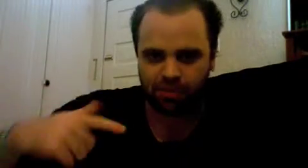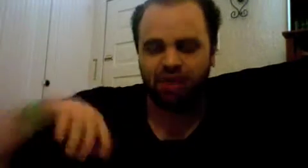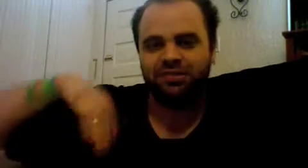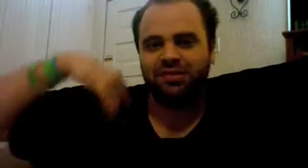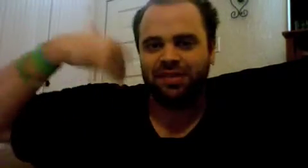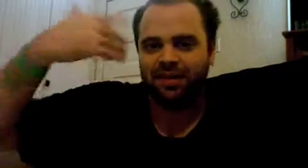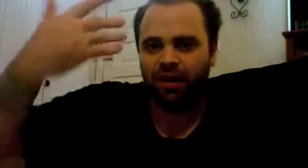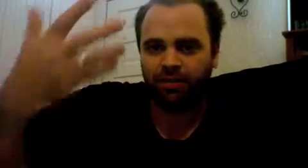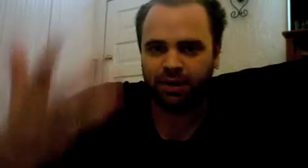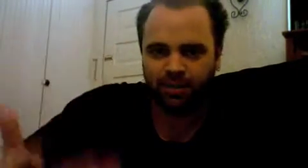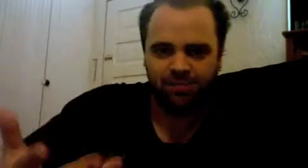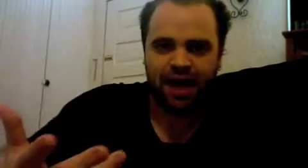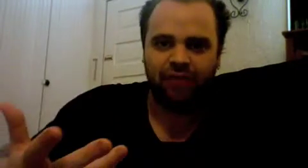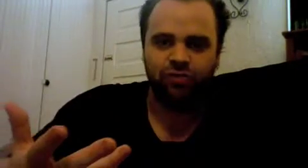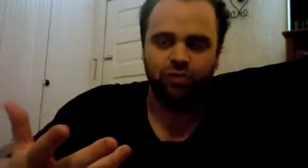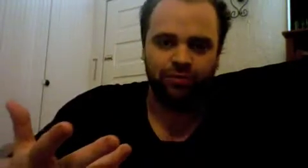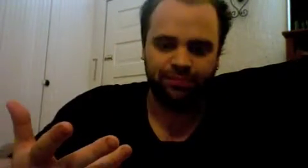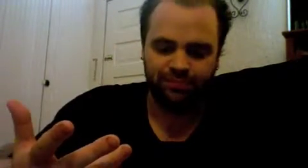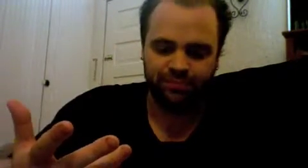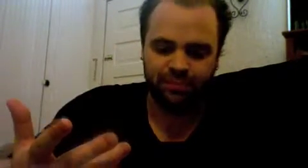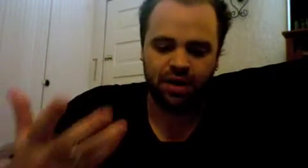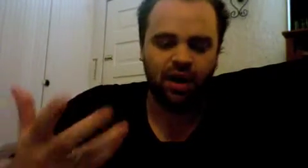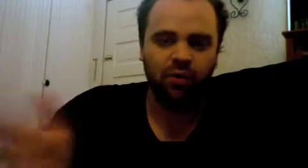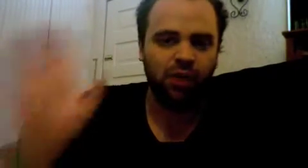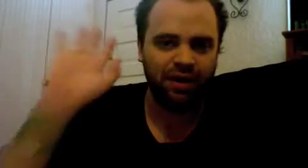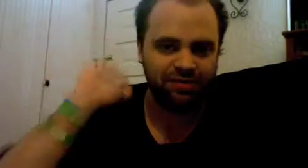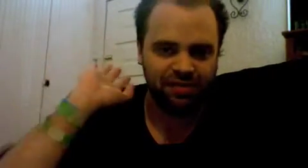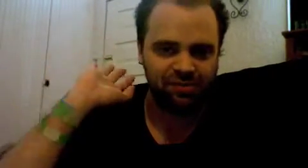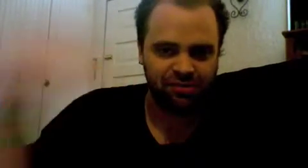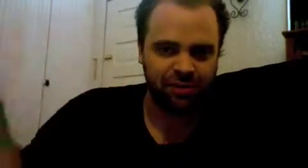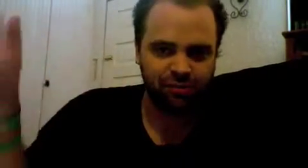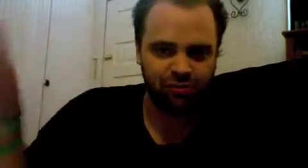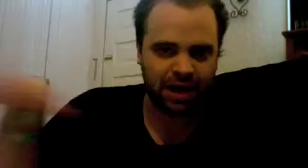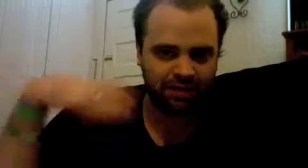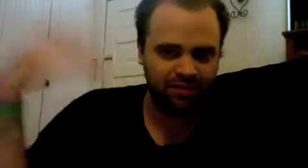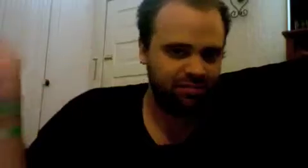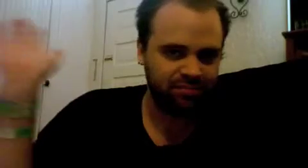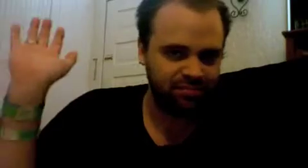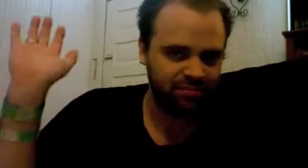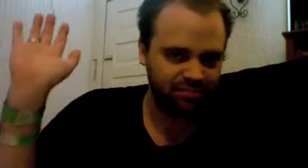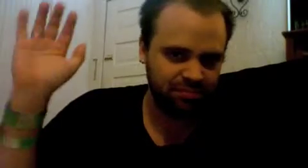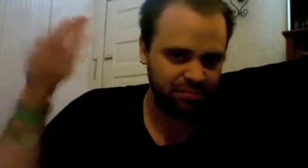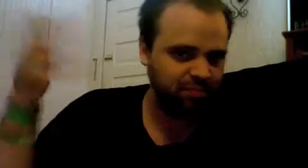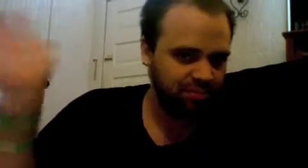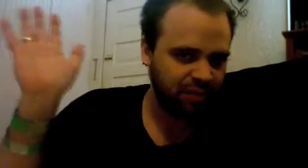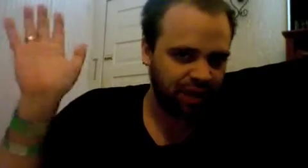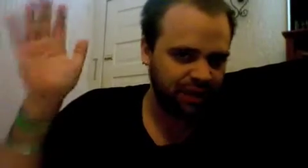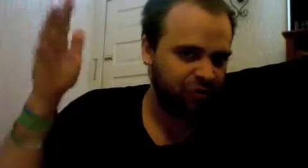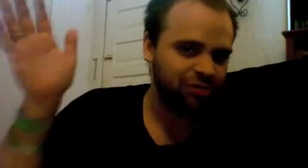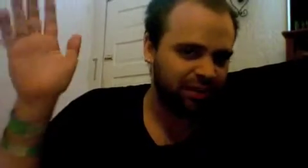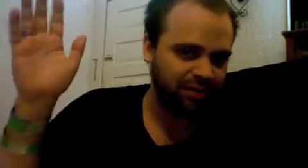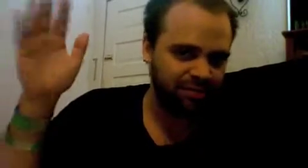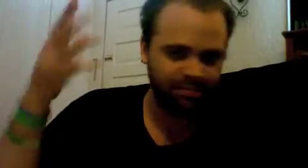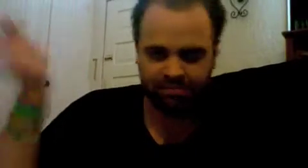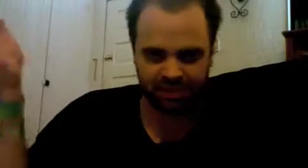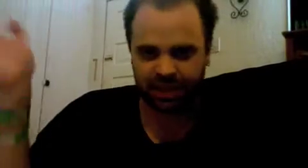process that God becomes actual otherwise it's just an abstract not interesting thing